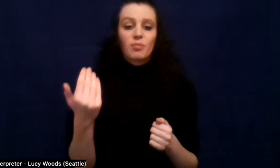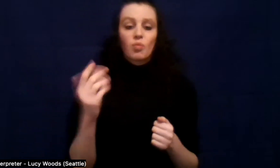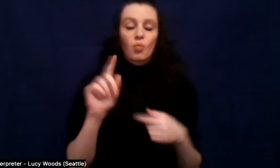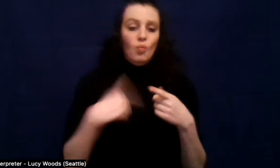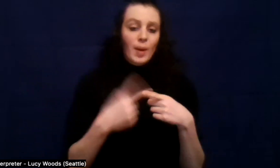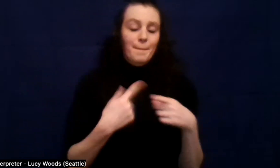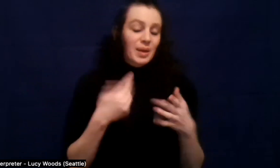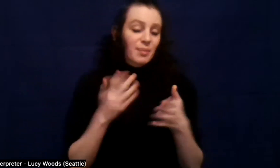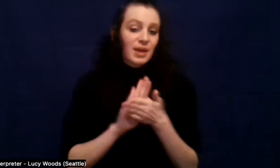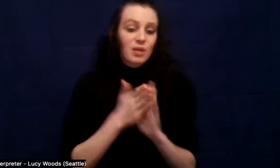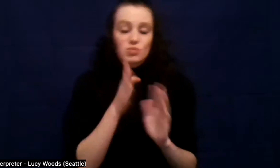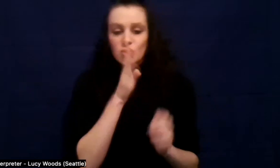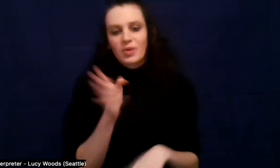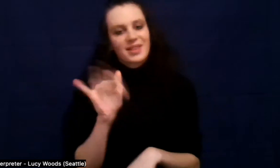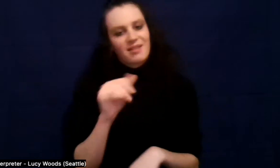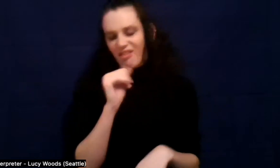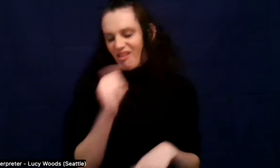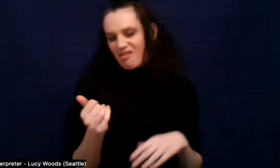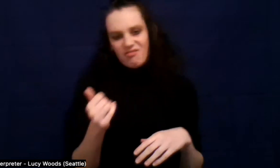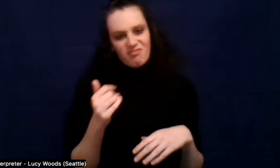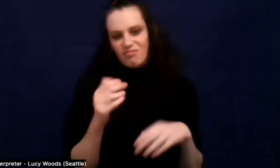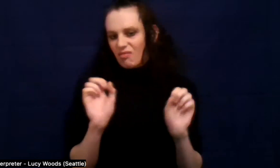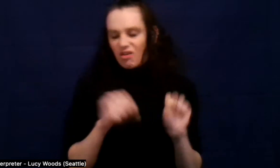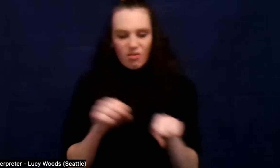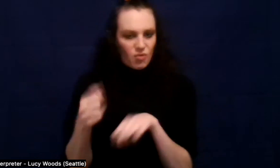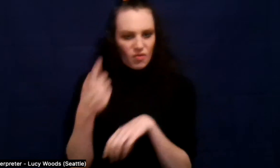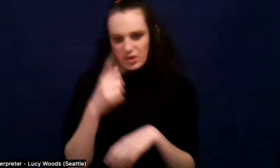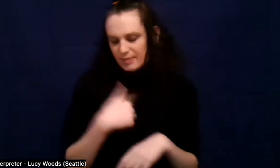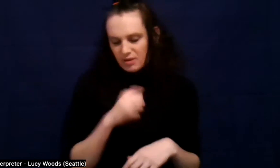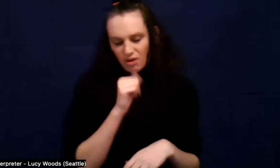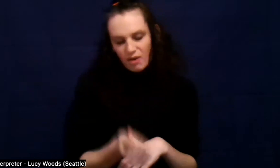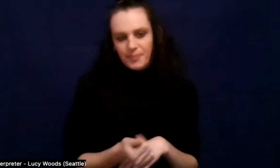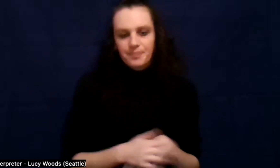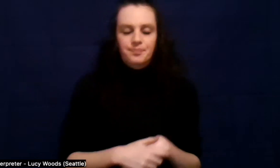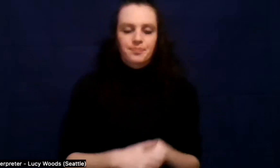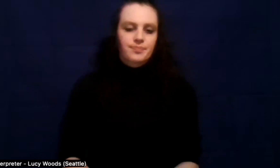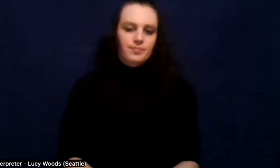I really had to find my network where I could.